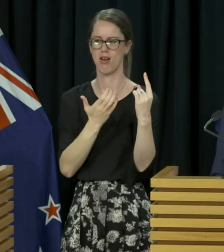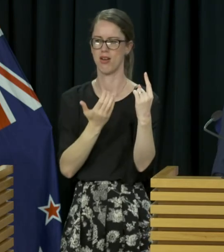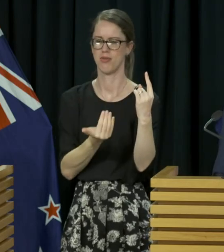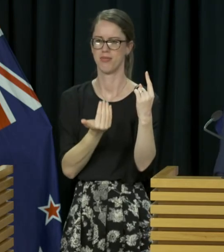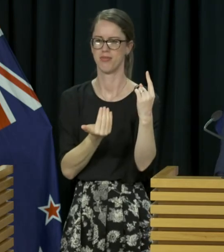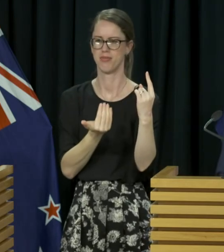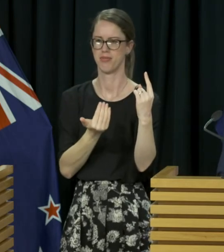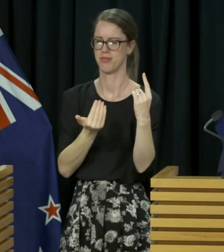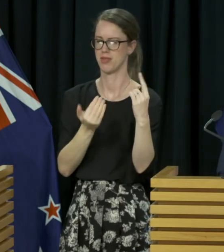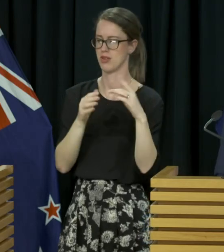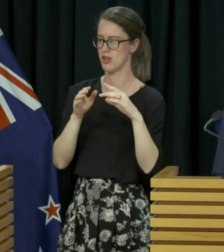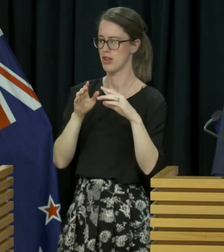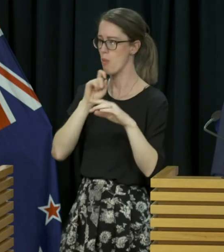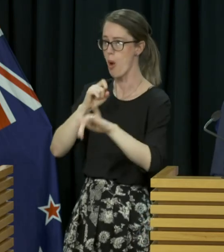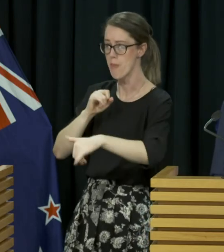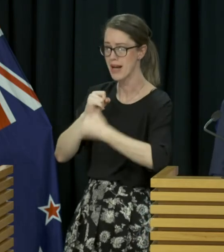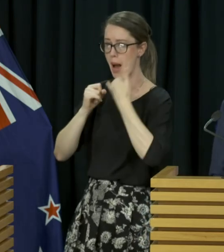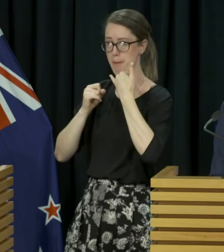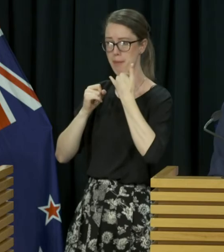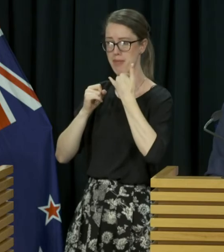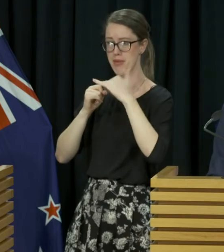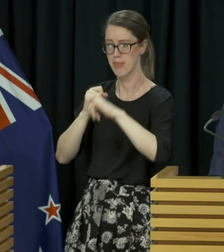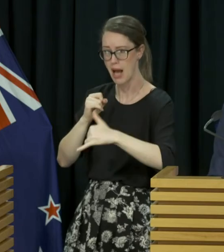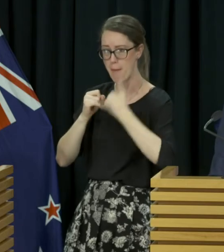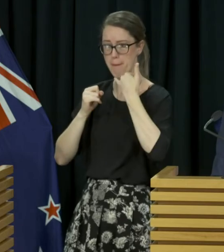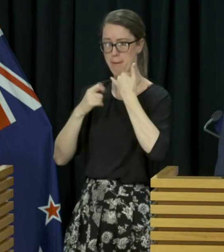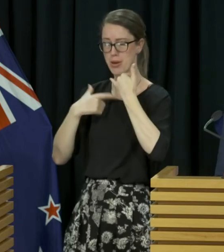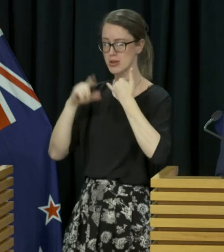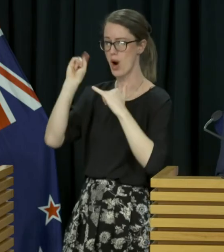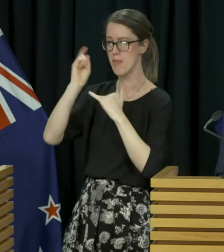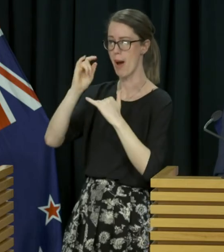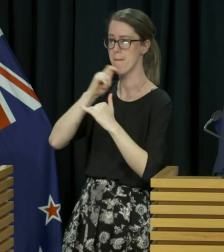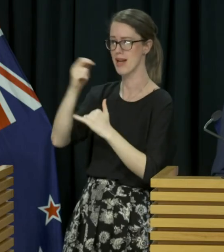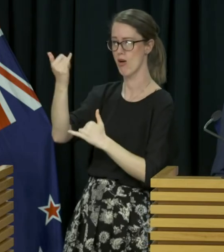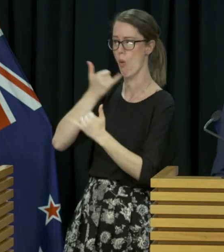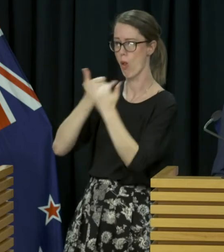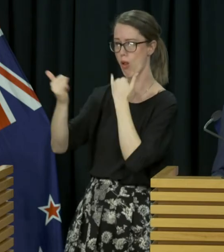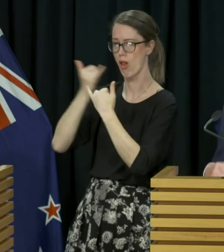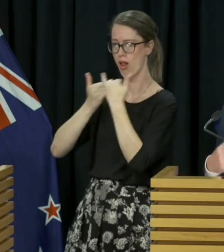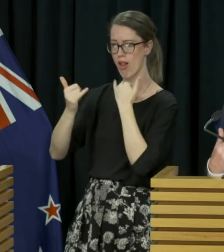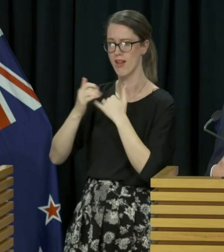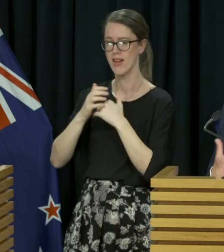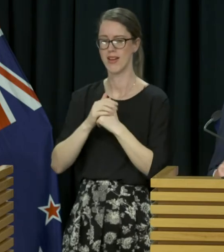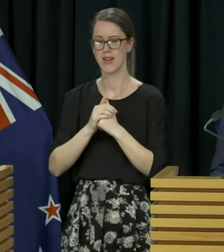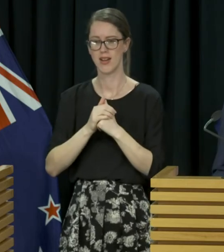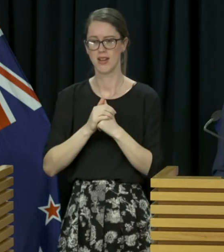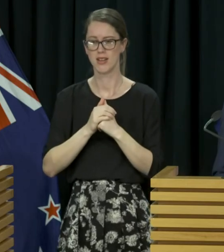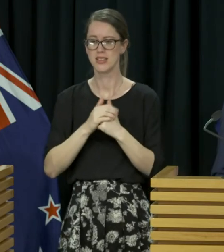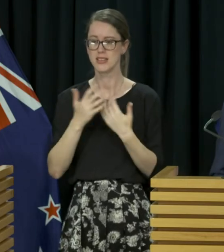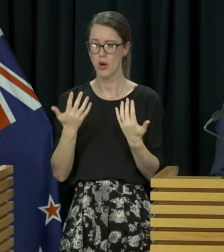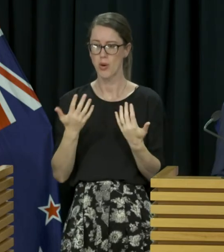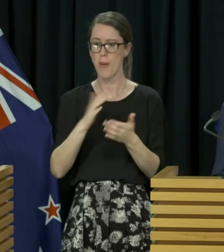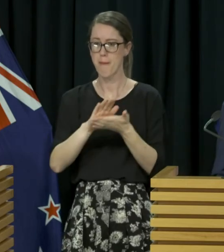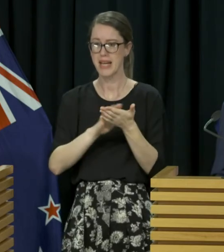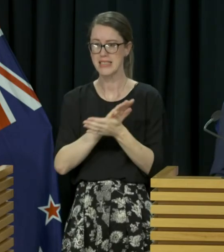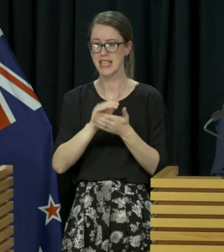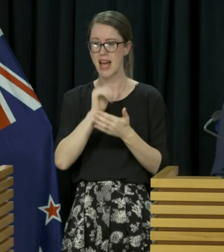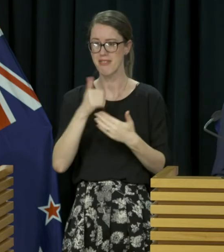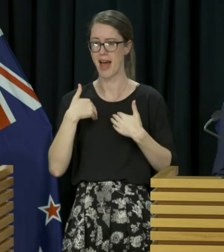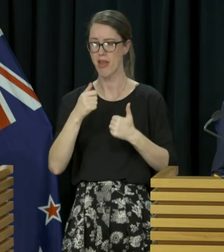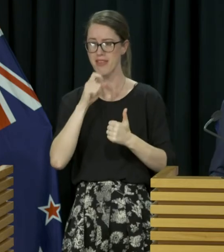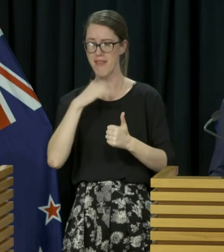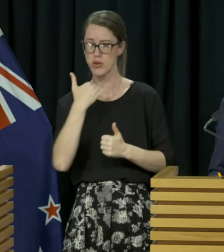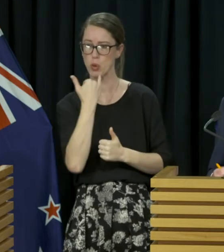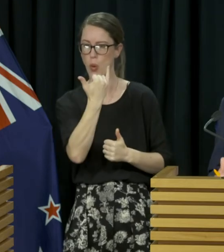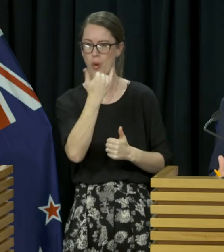stopped answering their phone they are in isolation in our quarantine facility but this could potentially slow down our public health